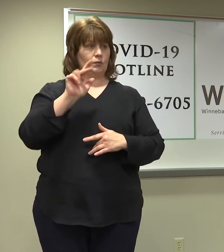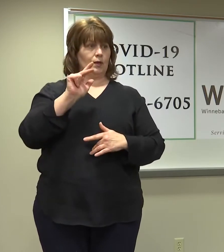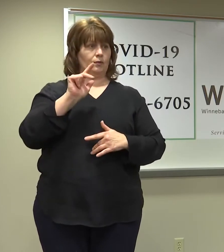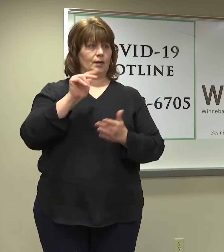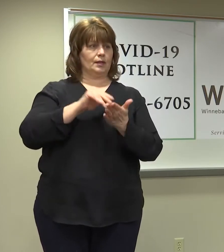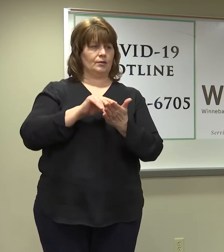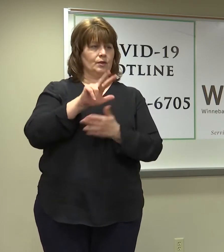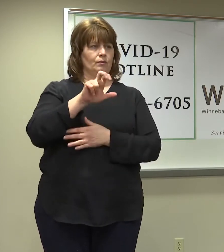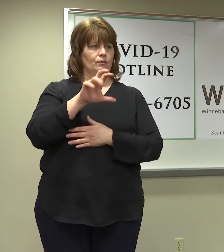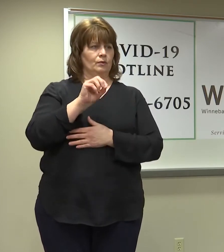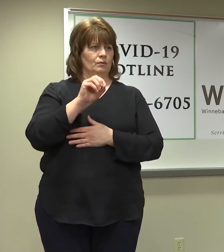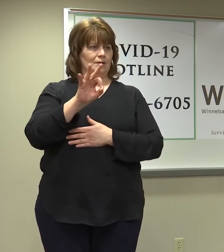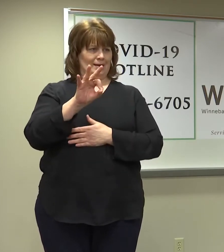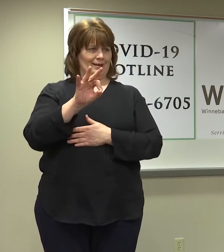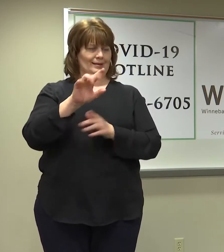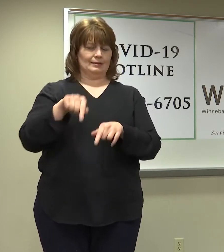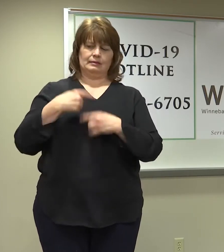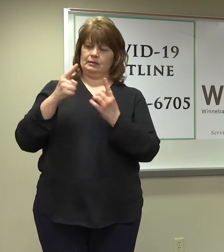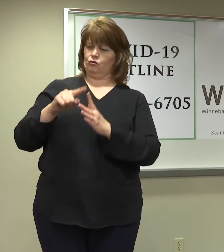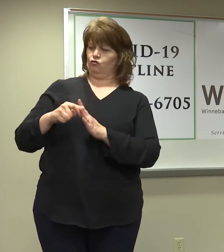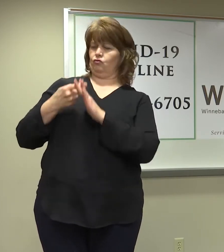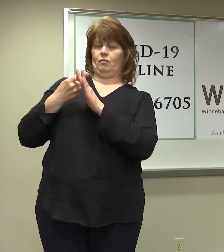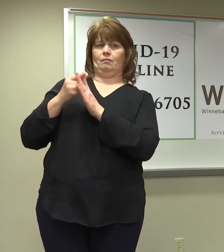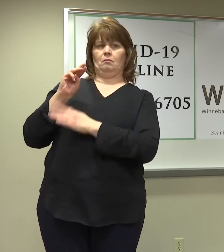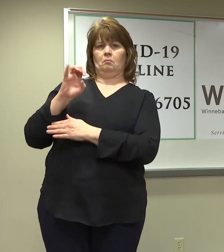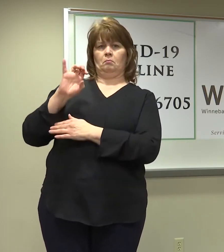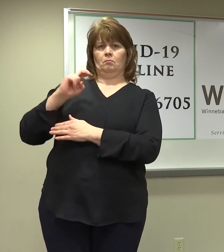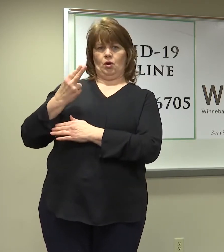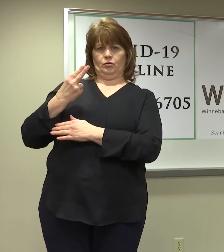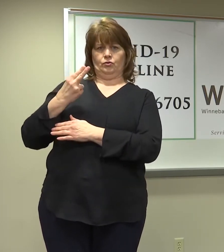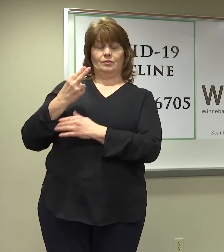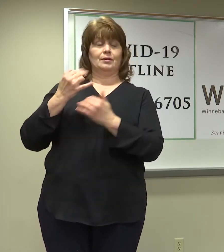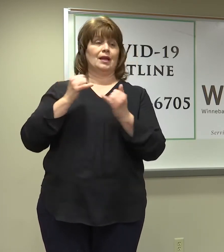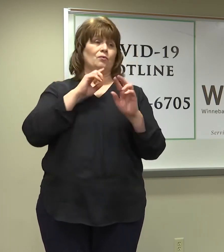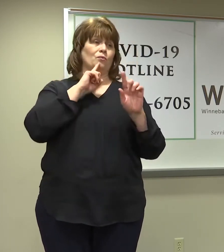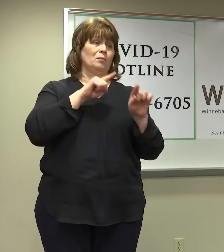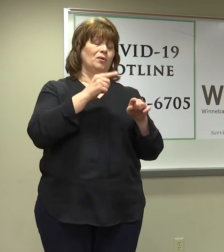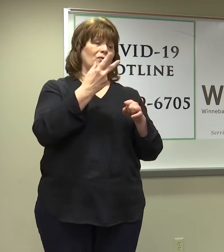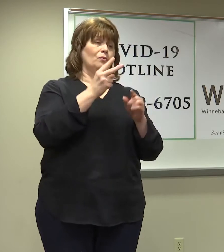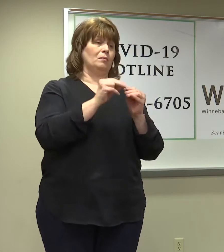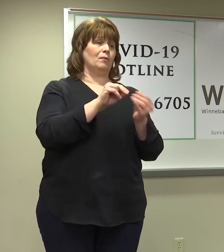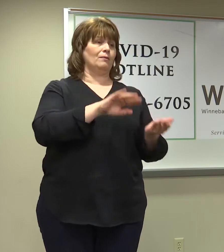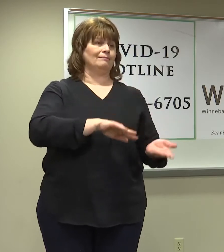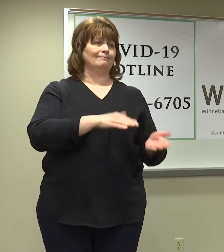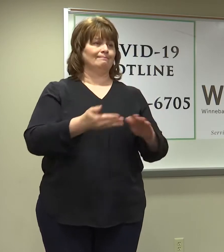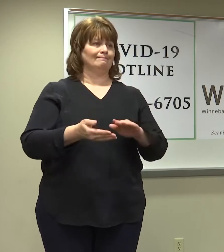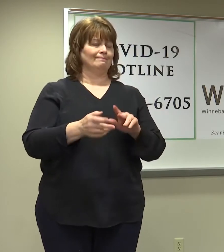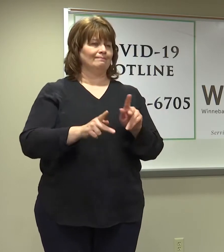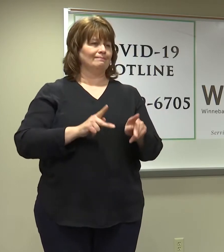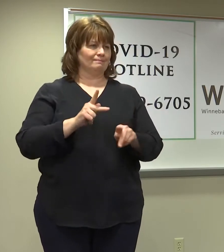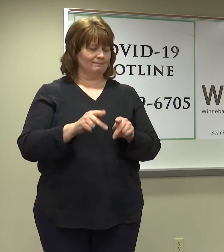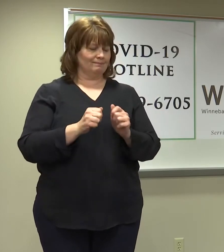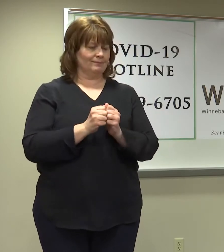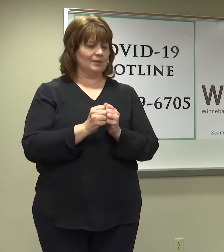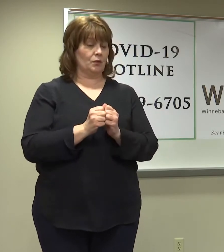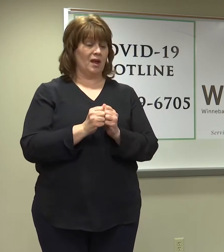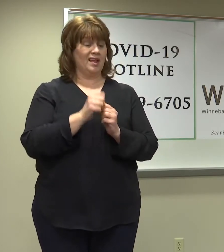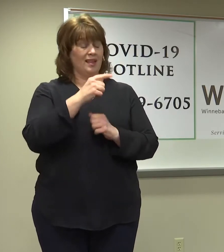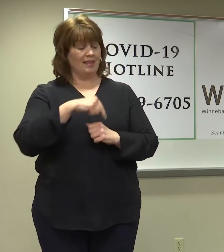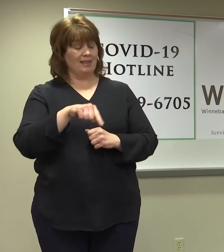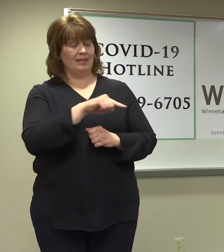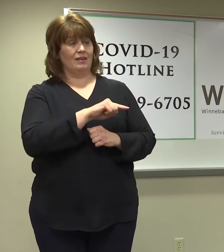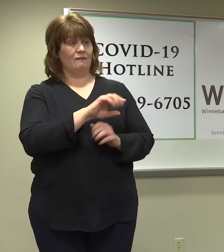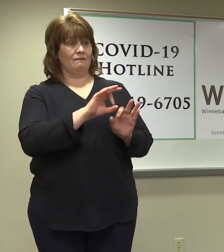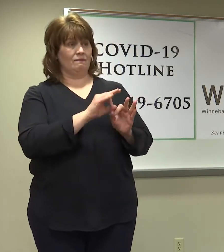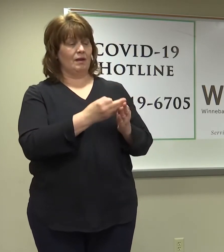since the start of the pandemic. And sadly, we are reporting three additional deaths and our heartfelt sympathy goes to those